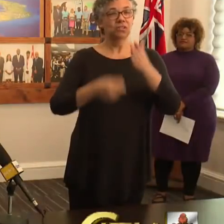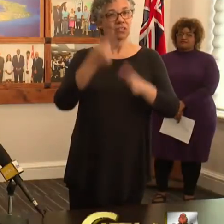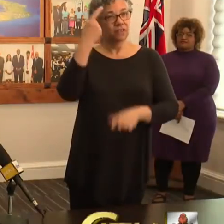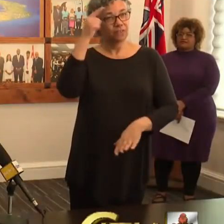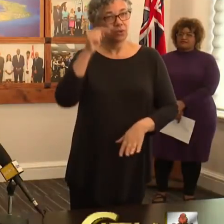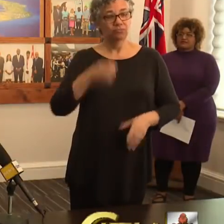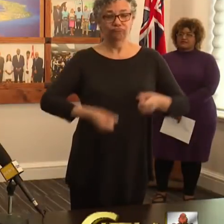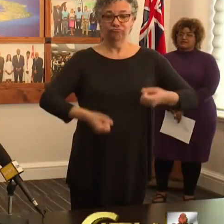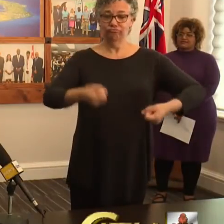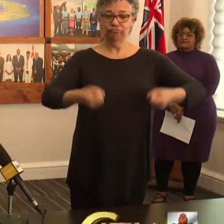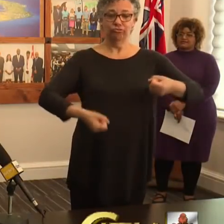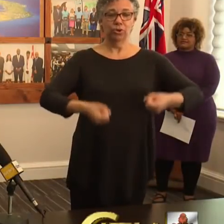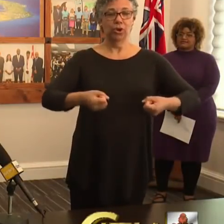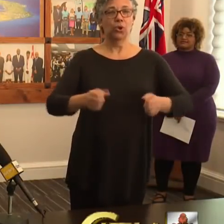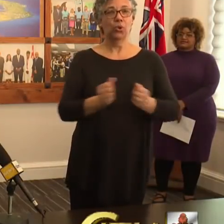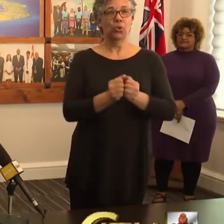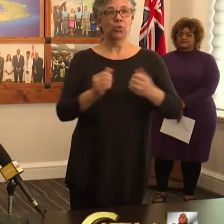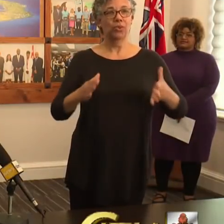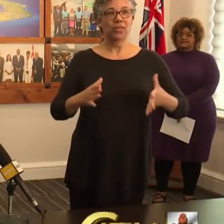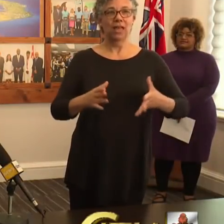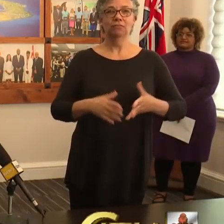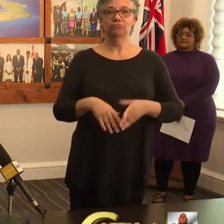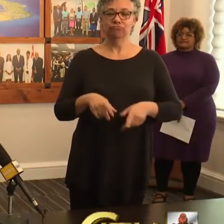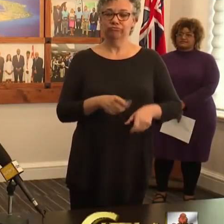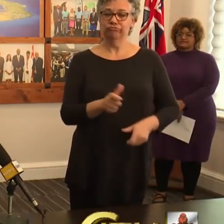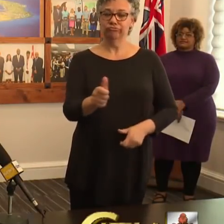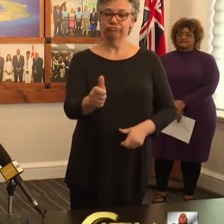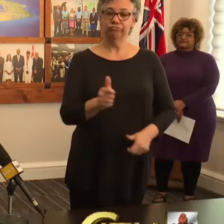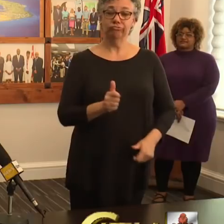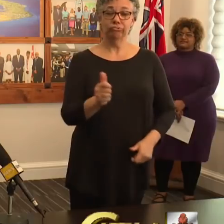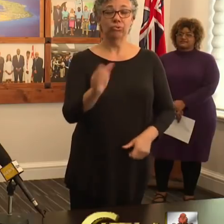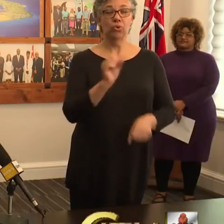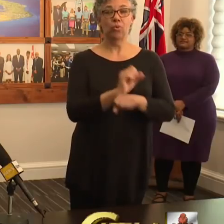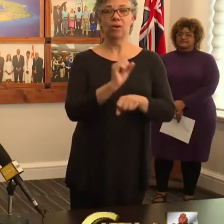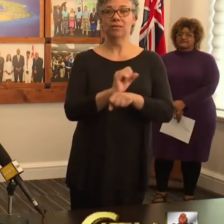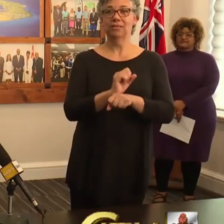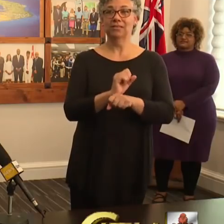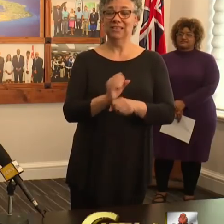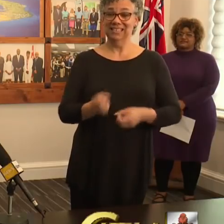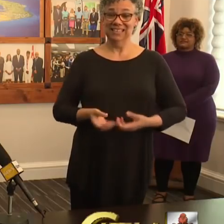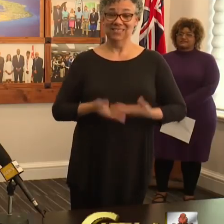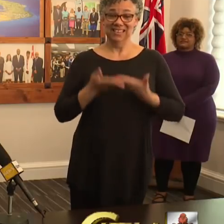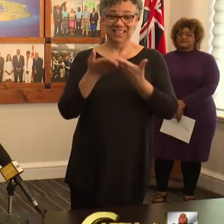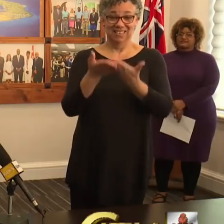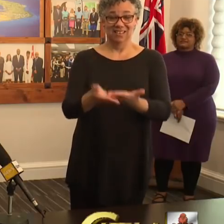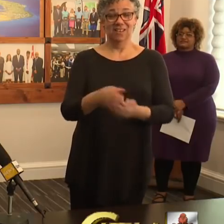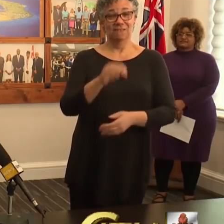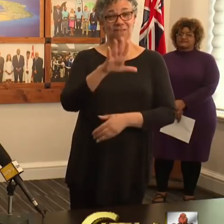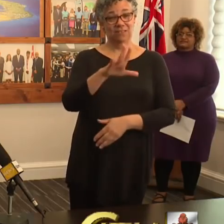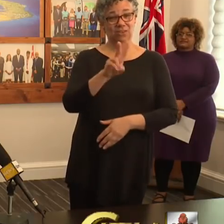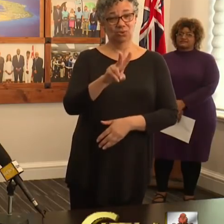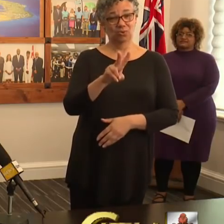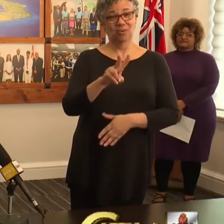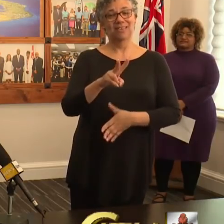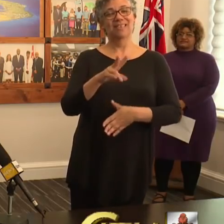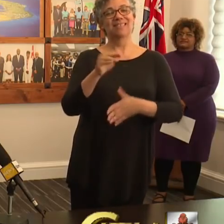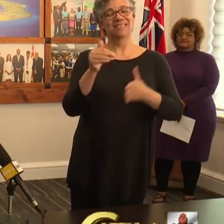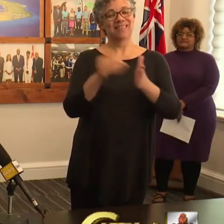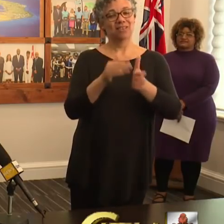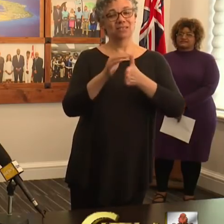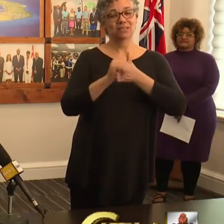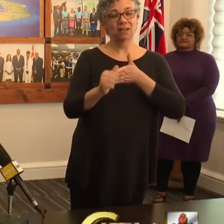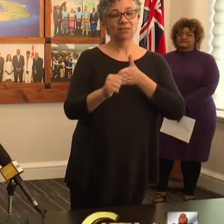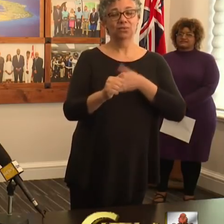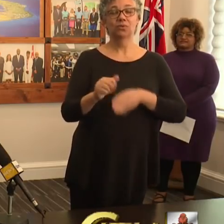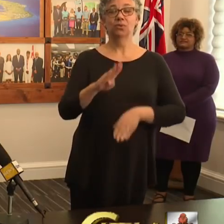who do not have transport to get to and from work. They have donated $52,000 to the Bermuda Hospital's Charitable